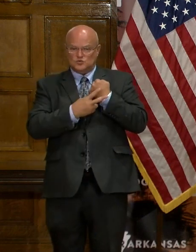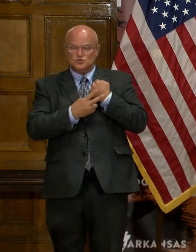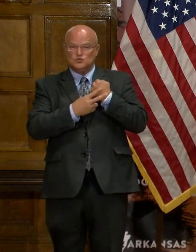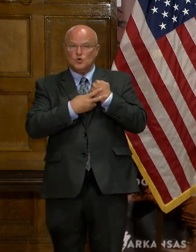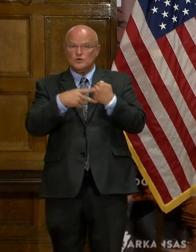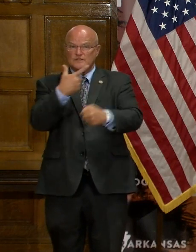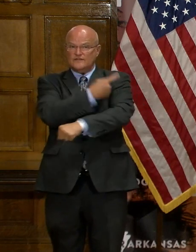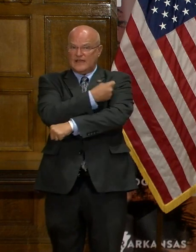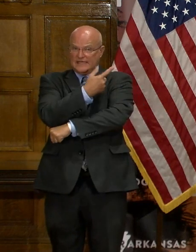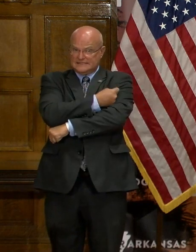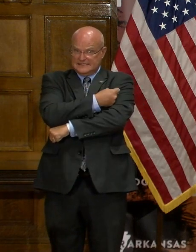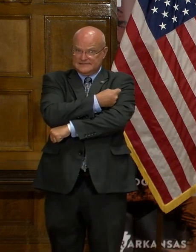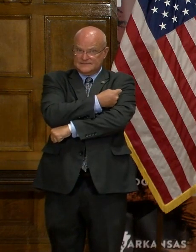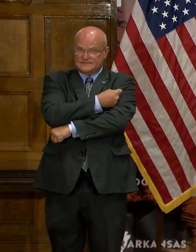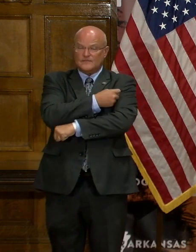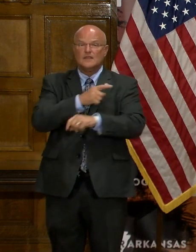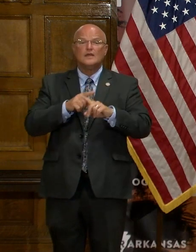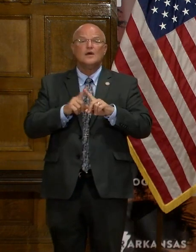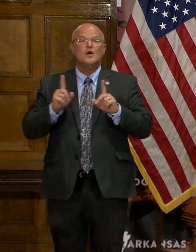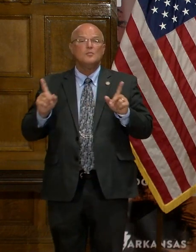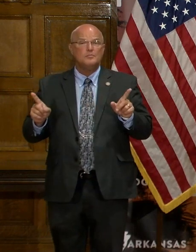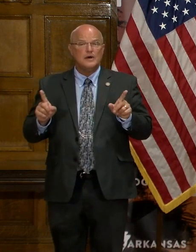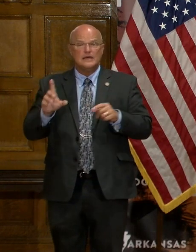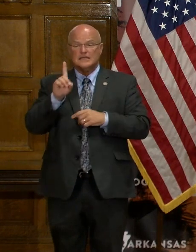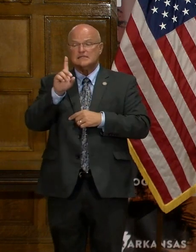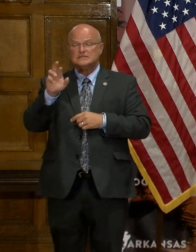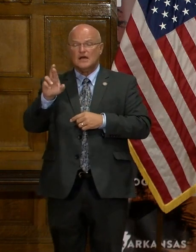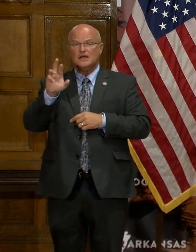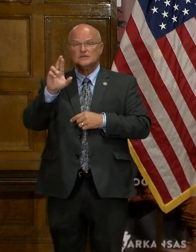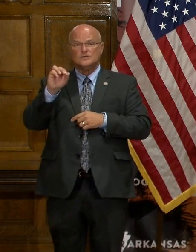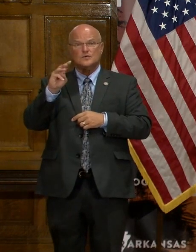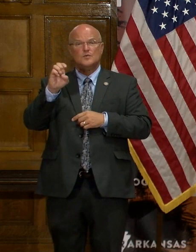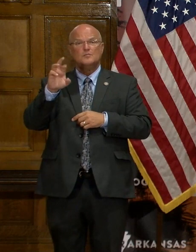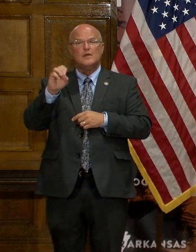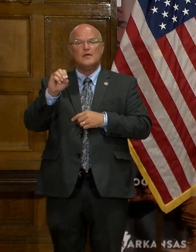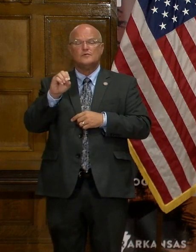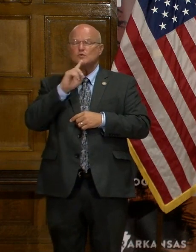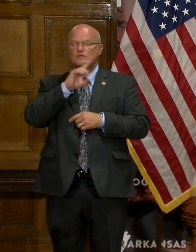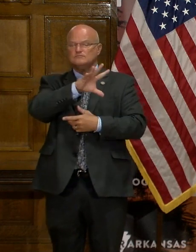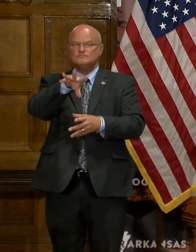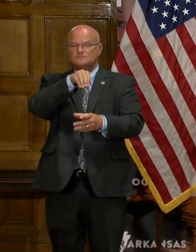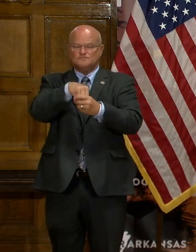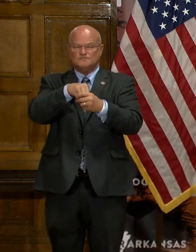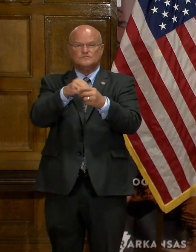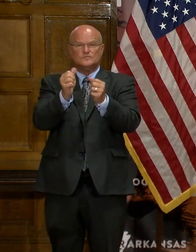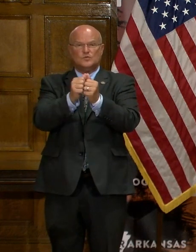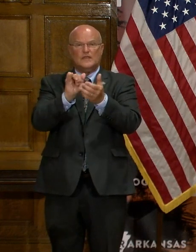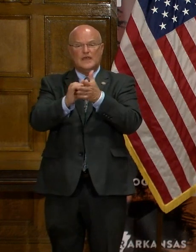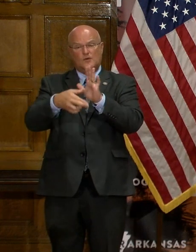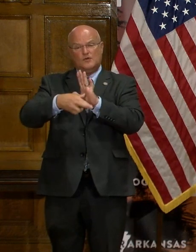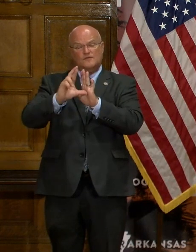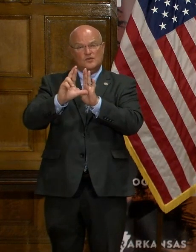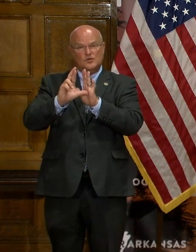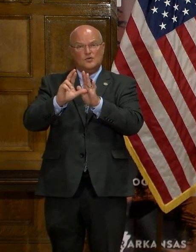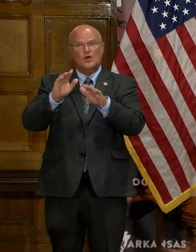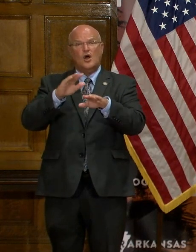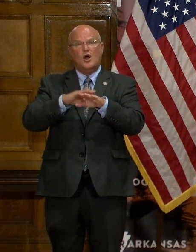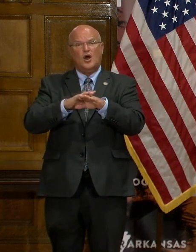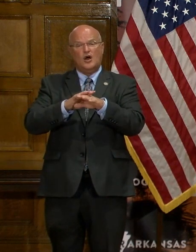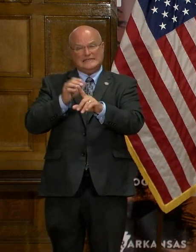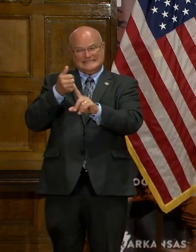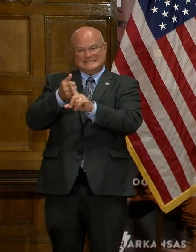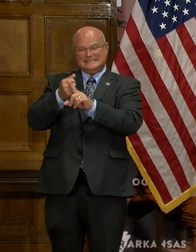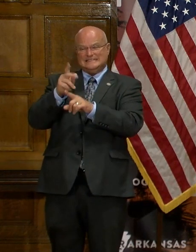of the vaccine. But Dr Romero is intimately engaged in that review as being on a key